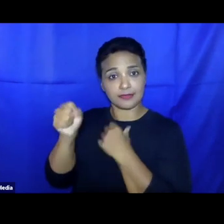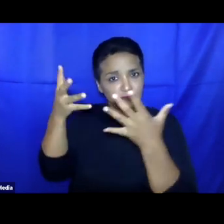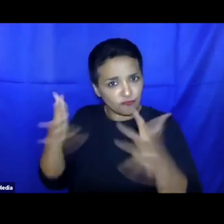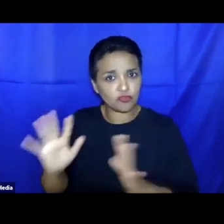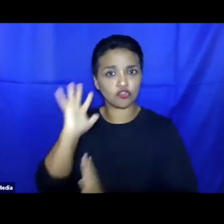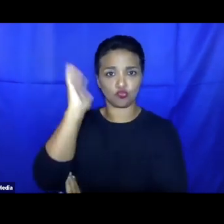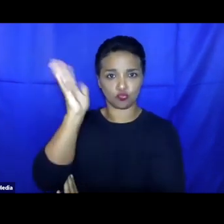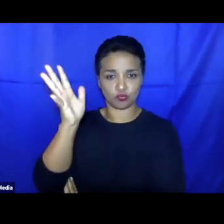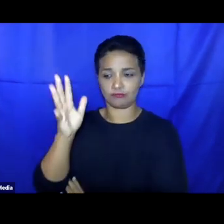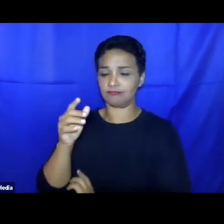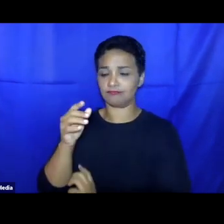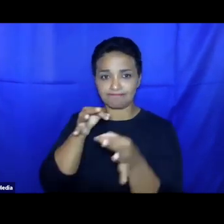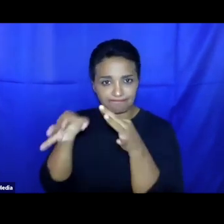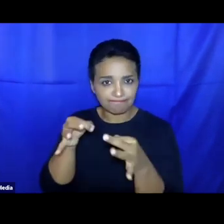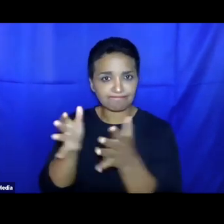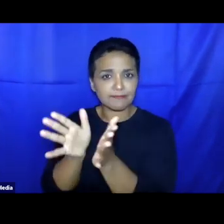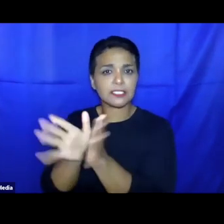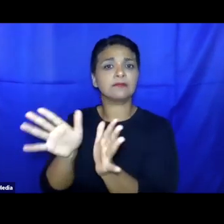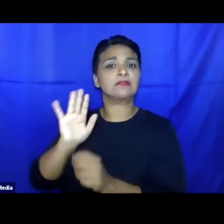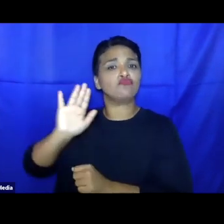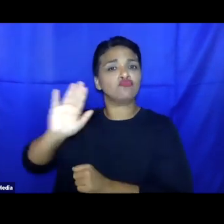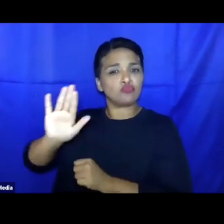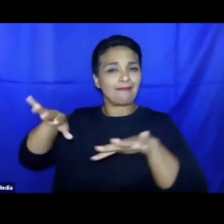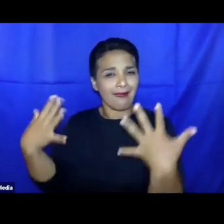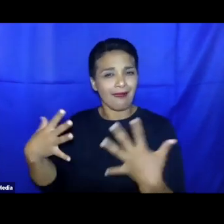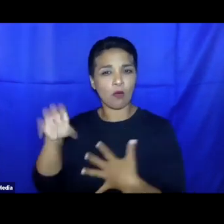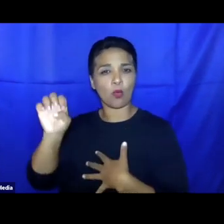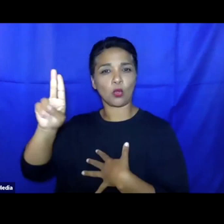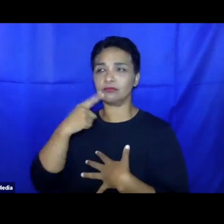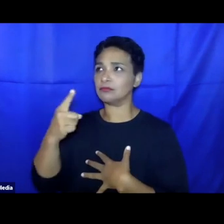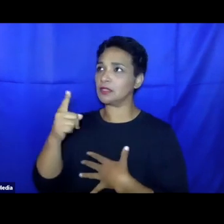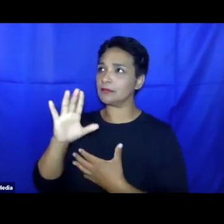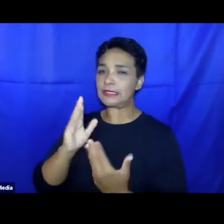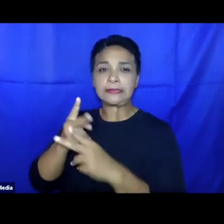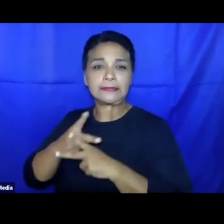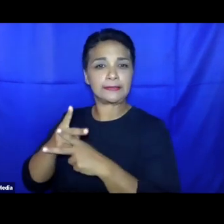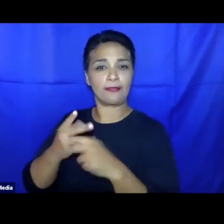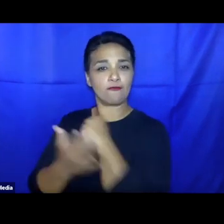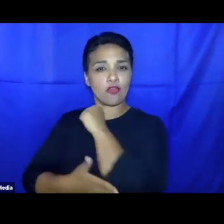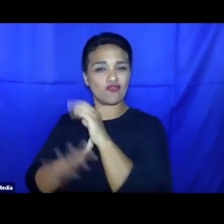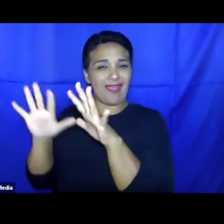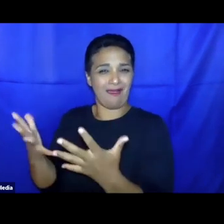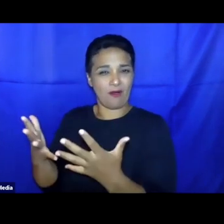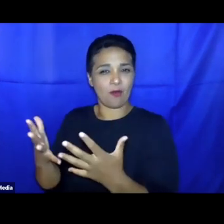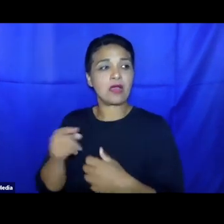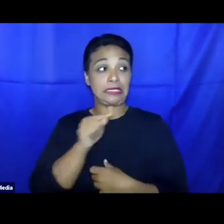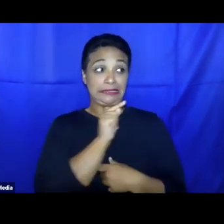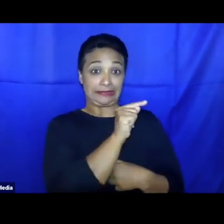the EU proposes to define what is a safe country of origin. There are resonances with how the Canadian government defined a safe country as well.